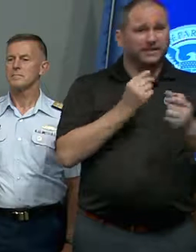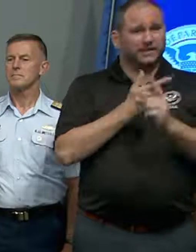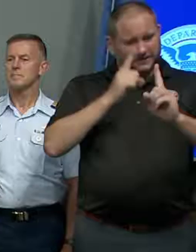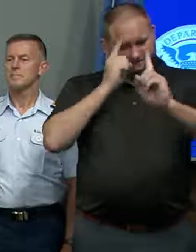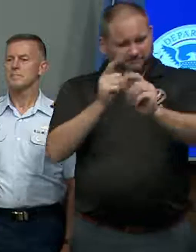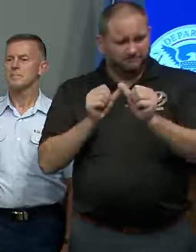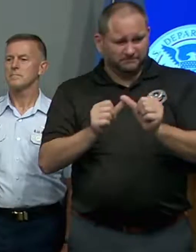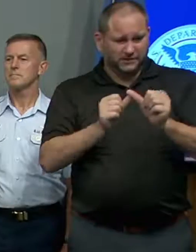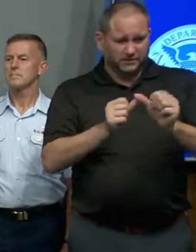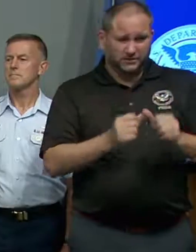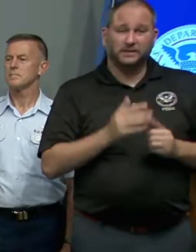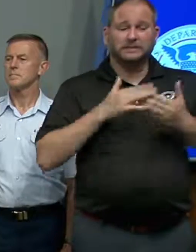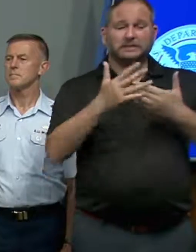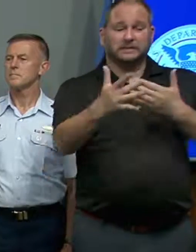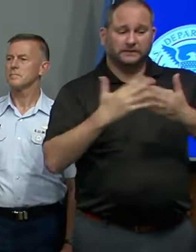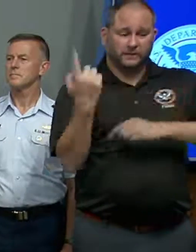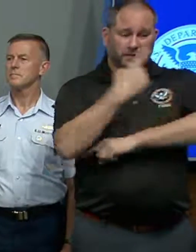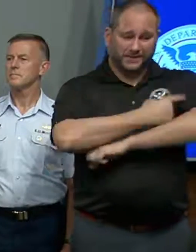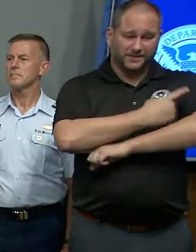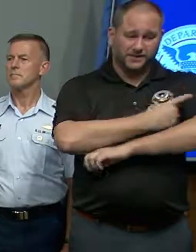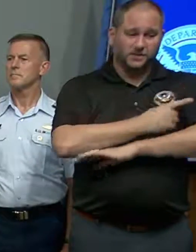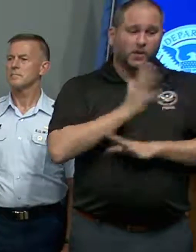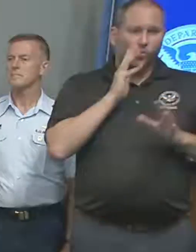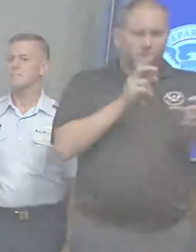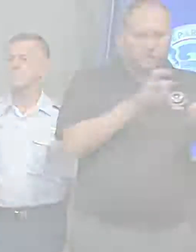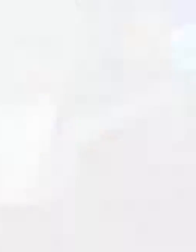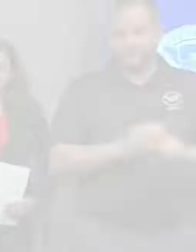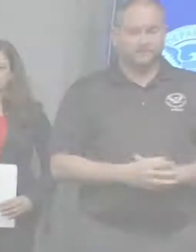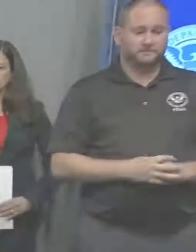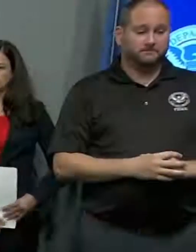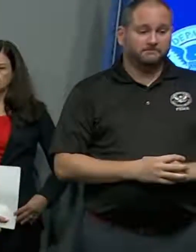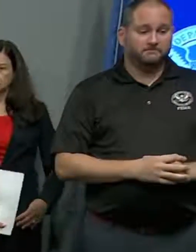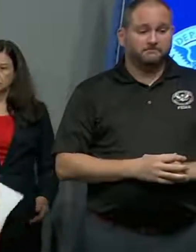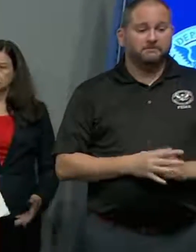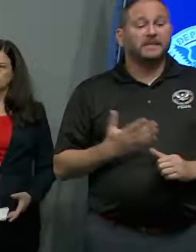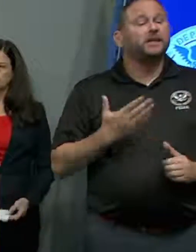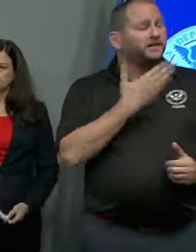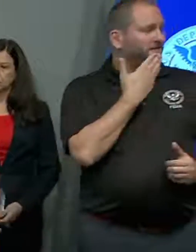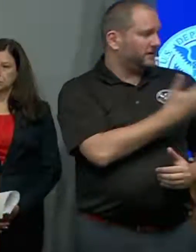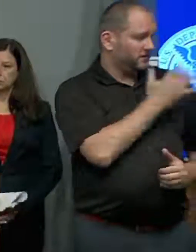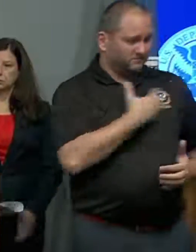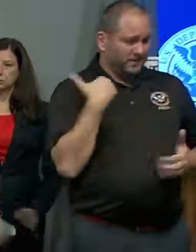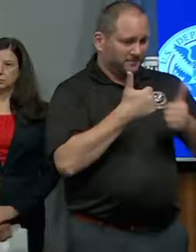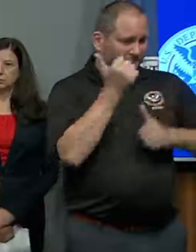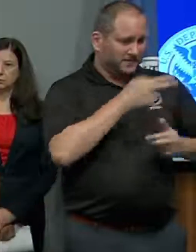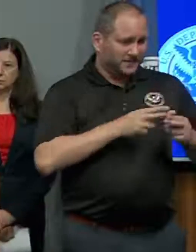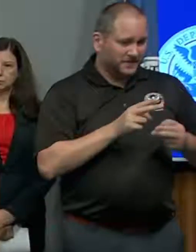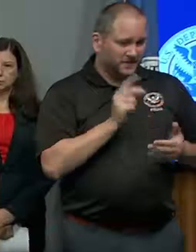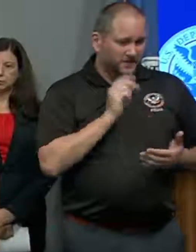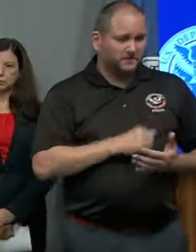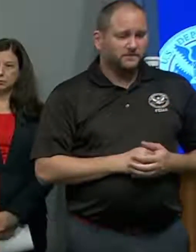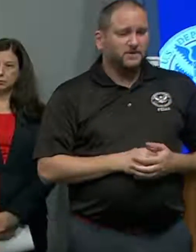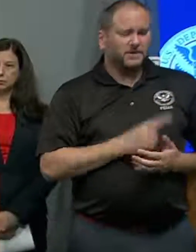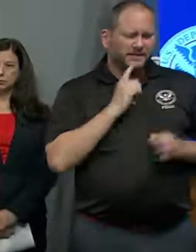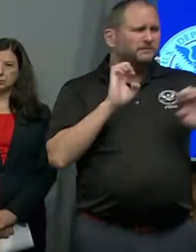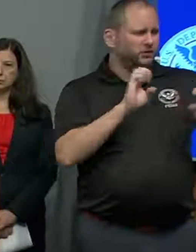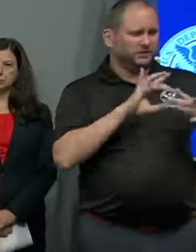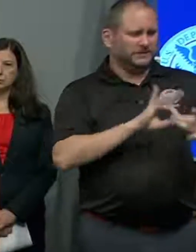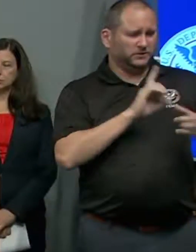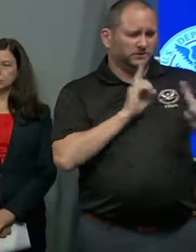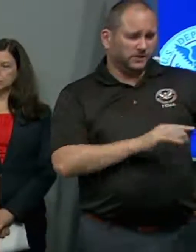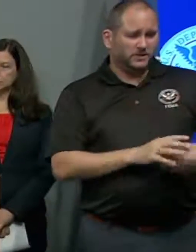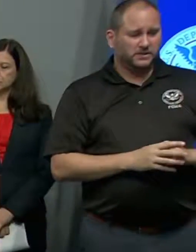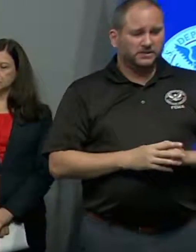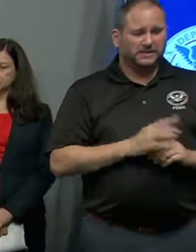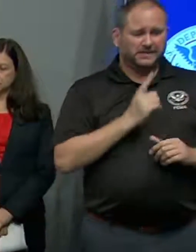next few days, and then move into recovery for the area. And we are still very much in the emergency response phase of